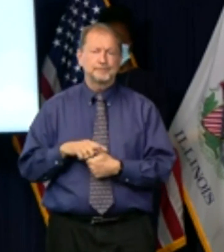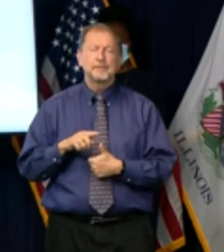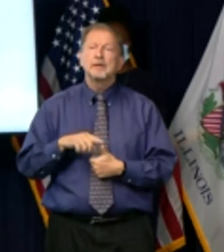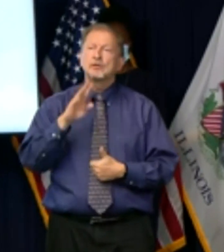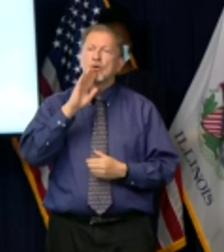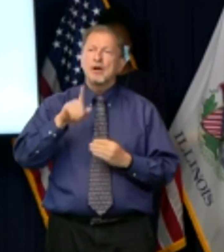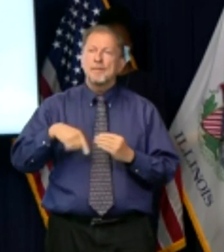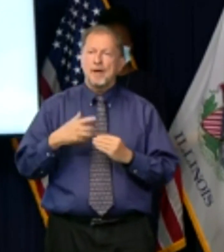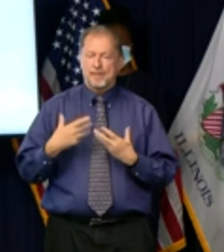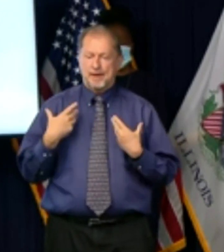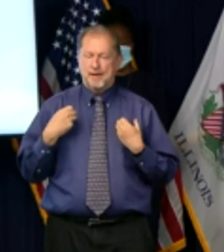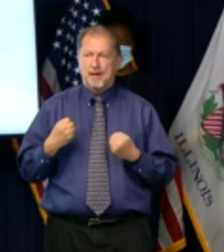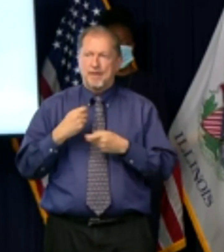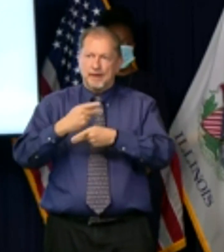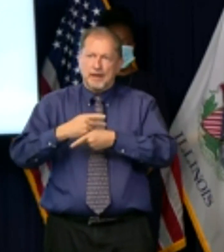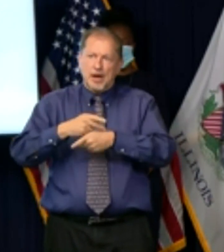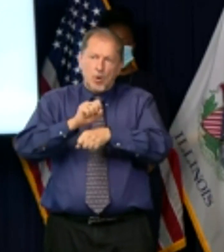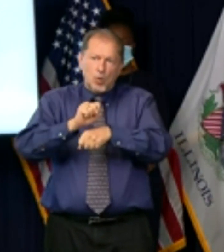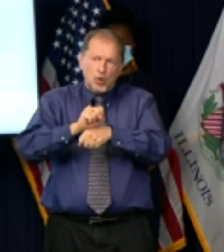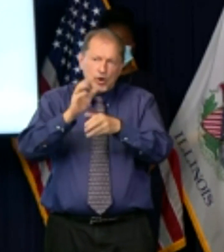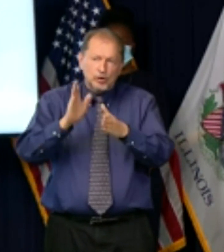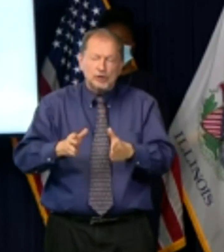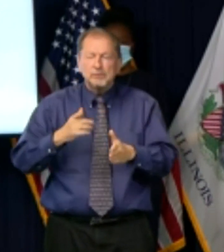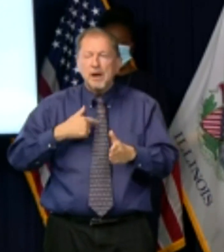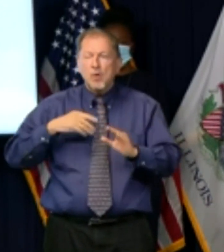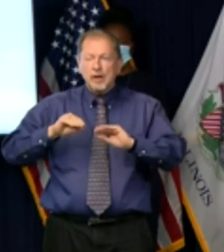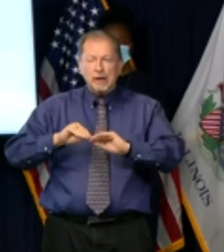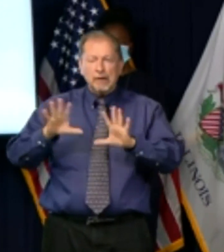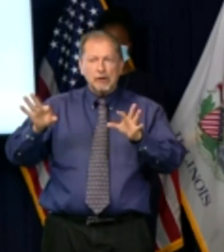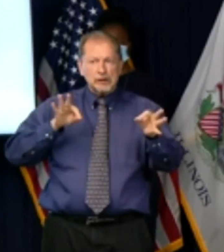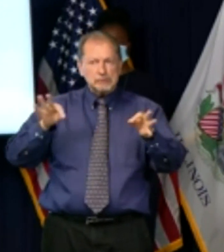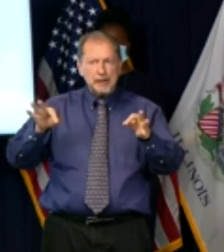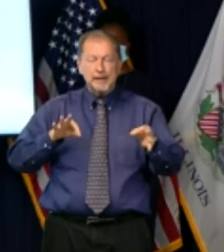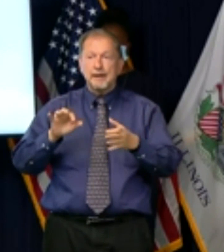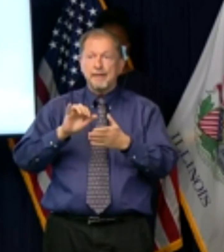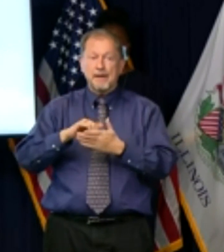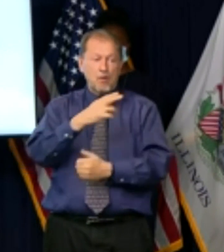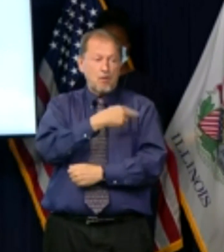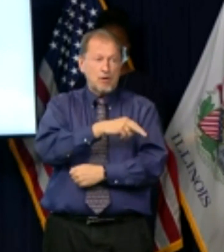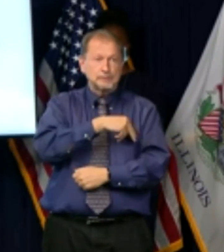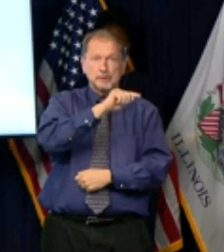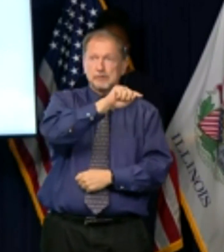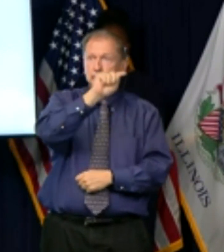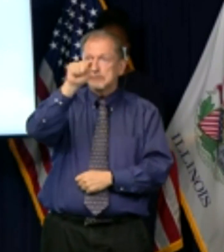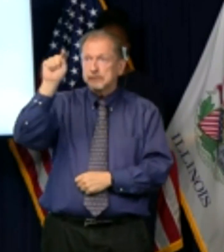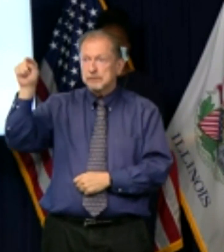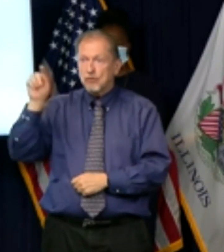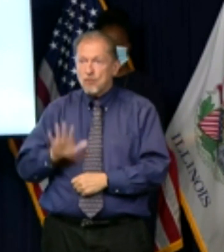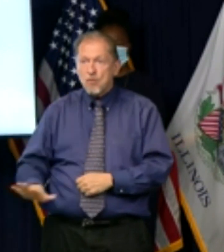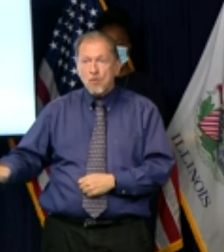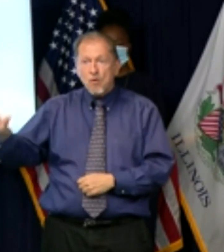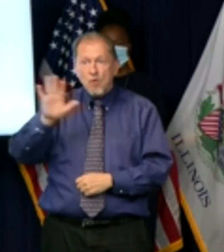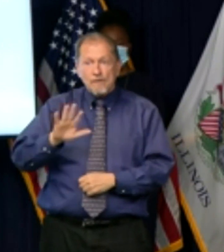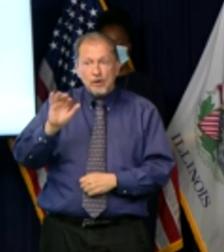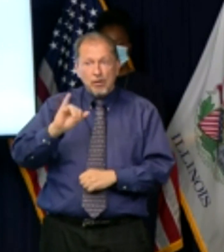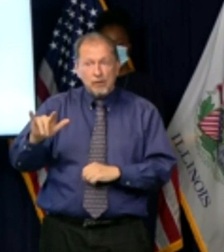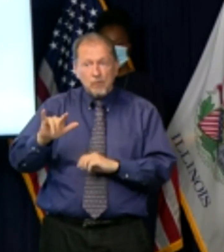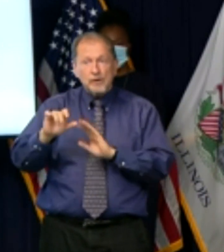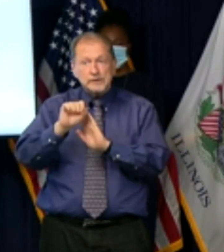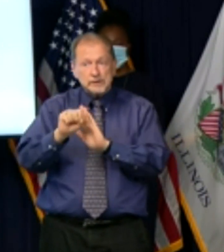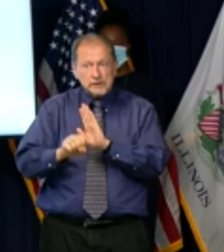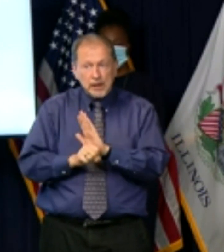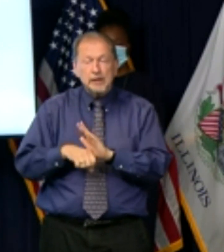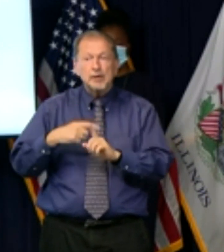workers let me begin by clearly stating that our hospitals and staff including hospitals around the state and country